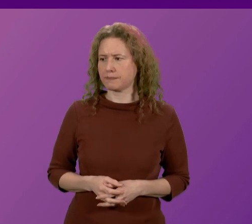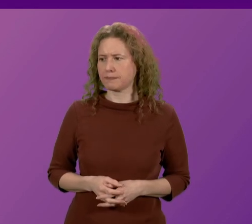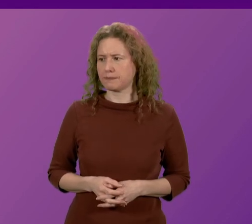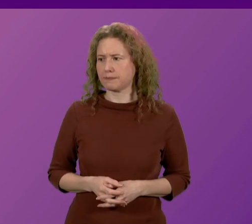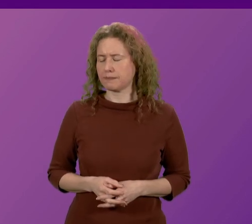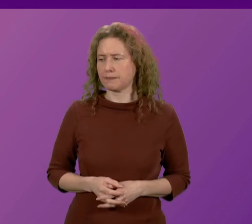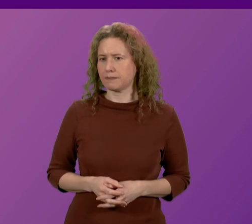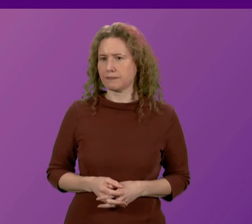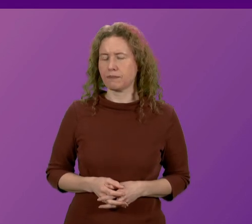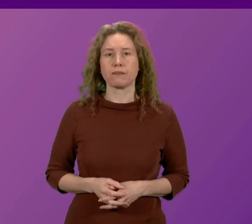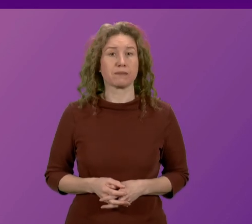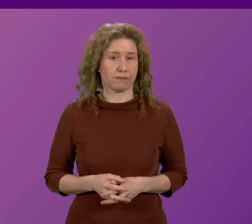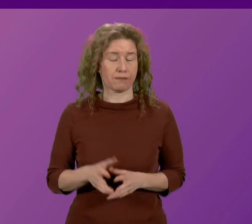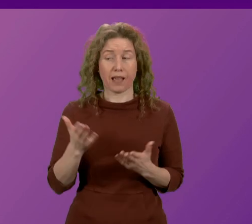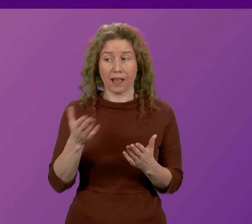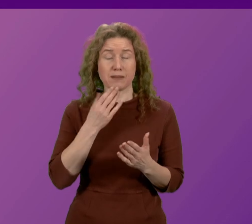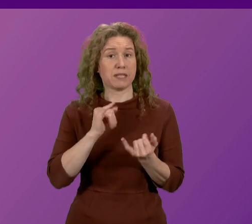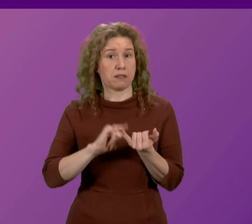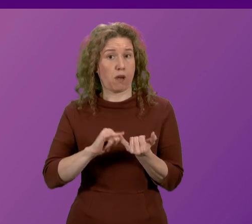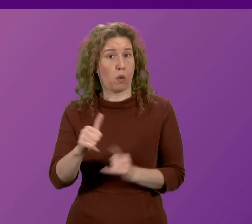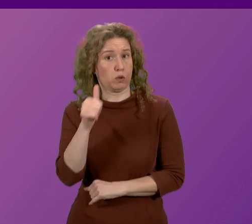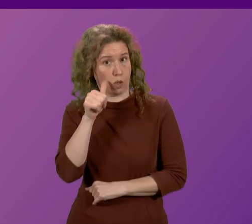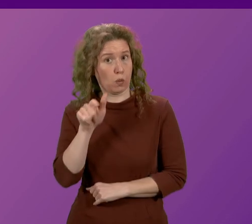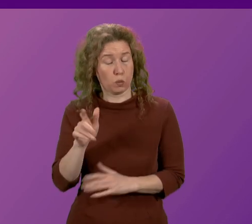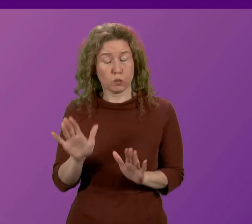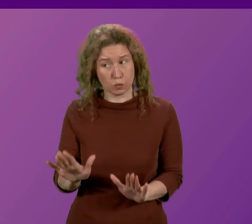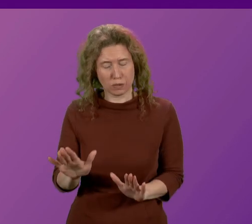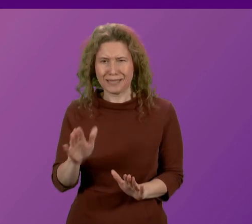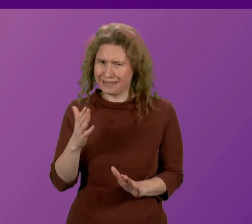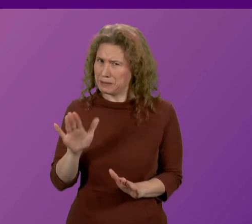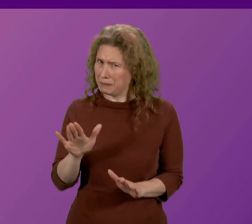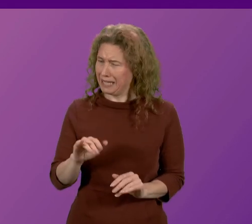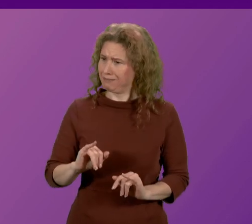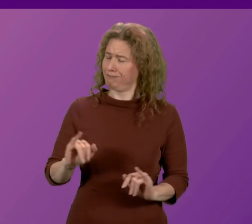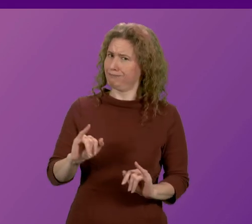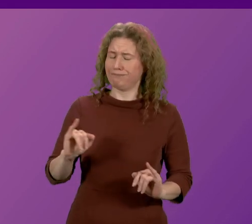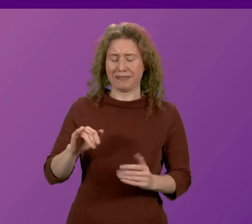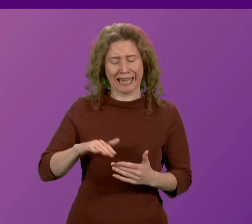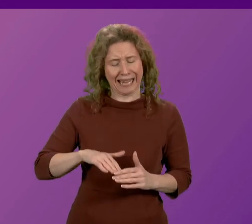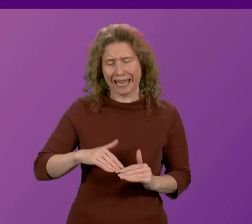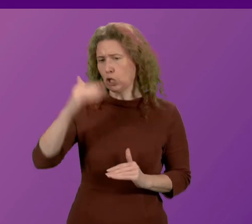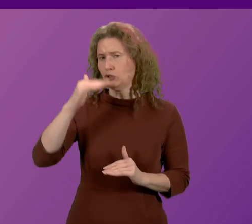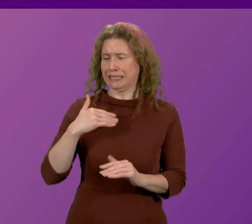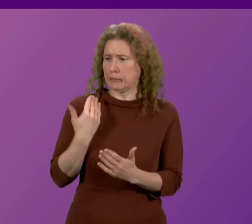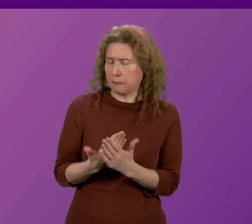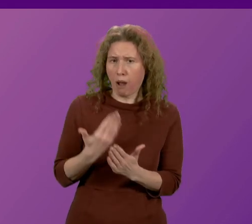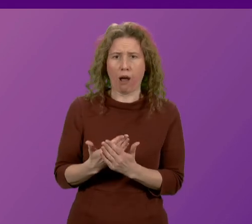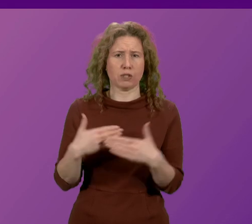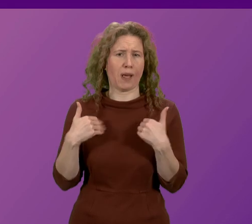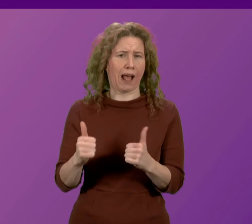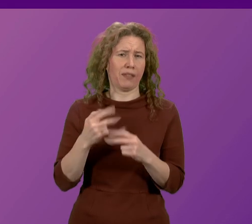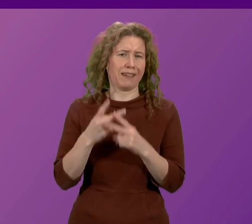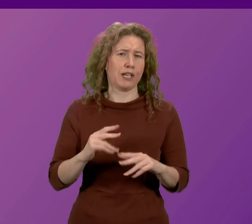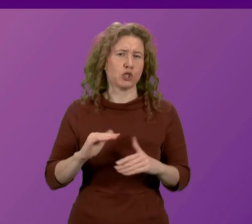As Mr Sarwar will know, there has been a significant increase in demand on our health and care